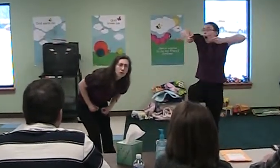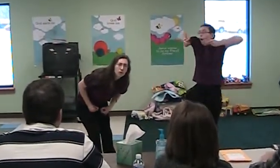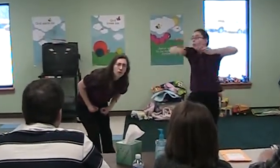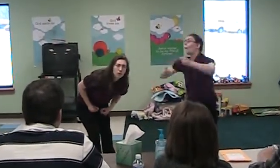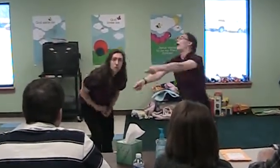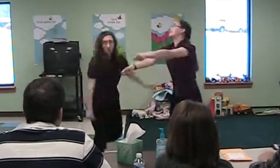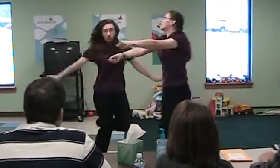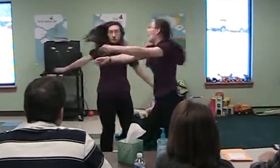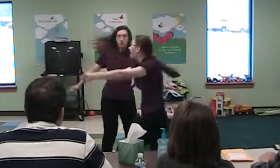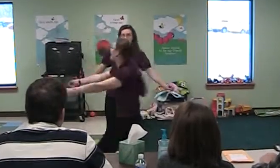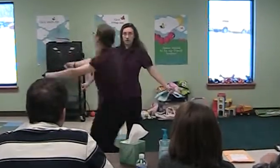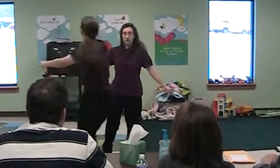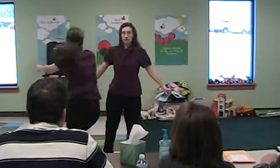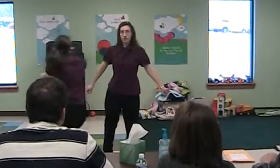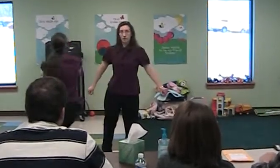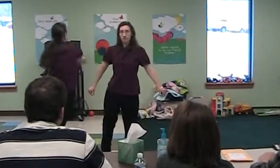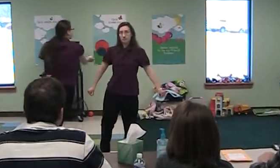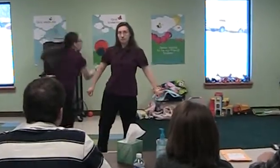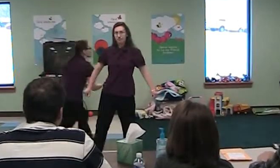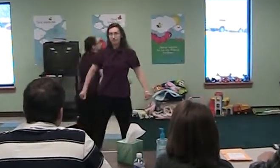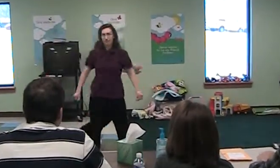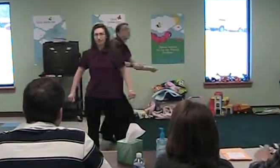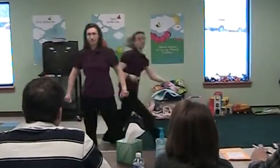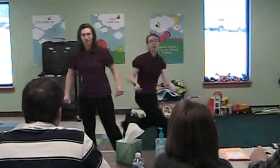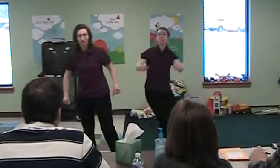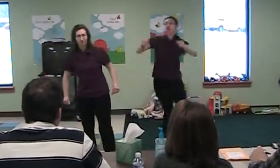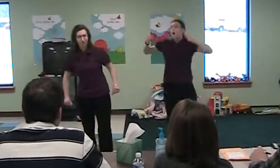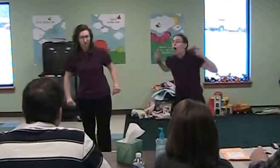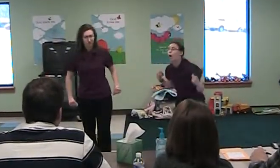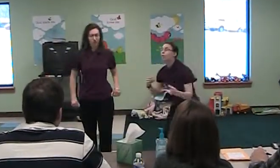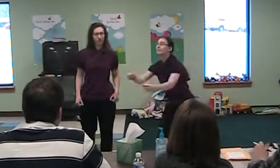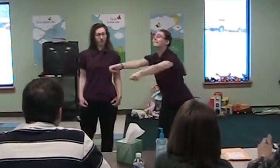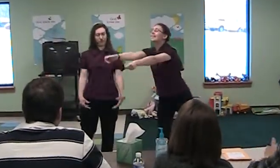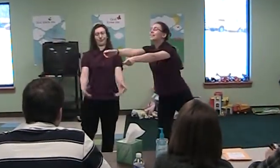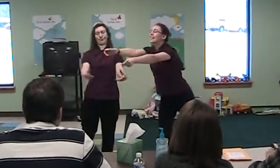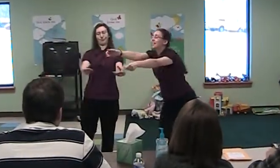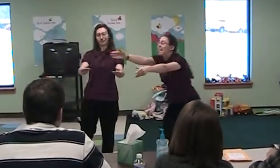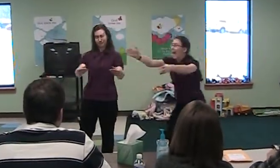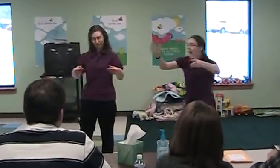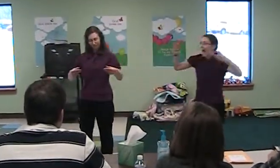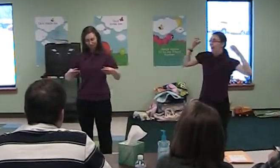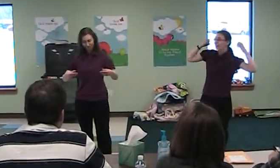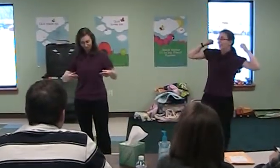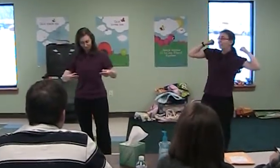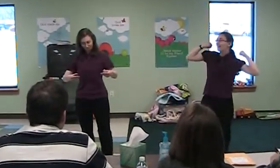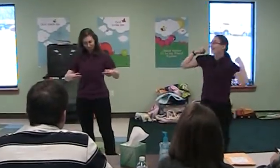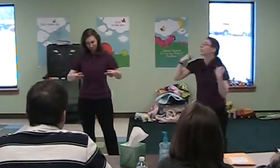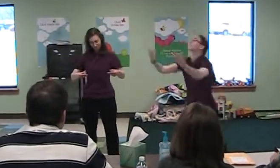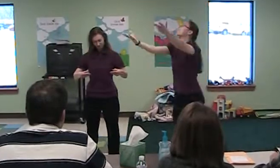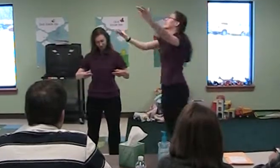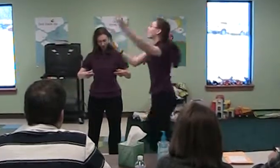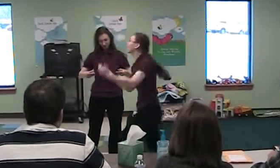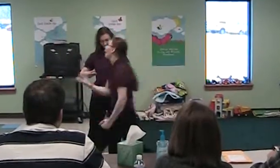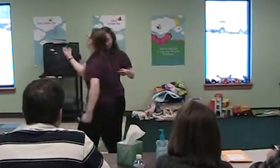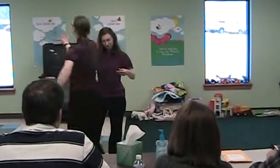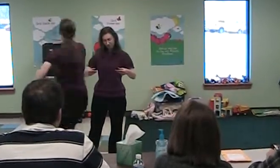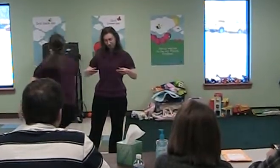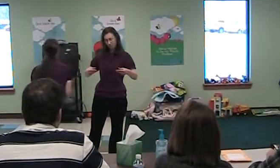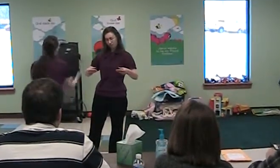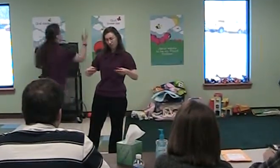What, I tell you, gentlemen, isn't not so? See, handwriting Christopher Knumbo, write